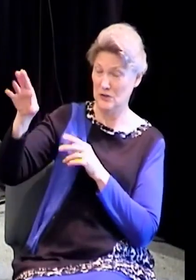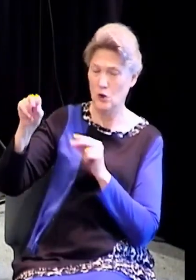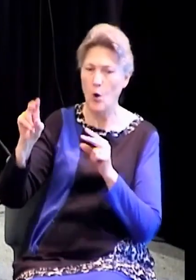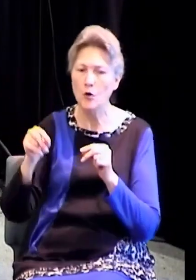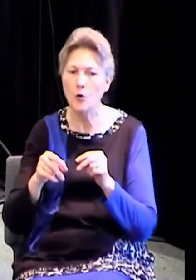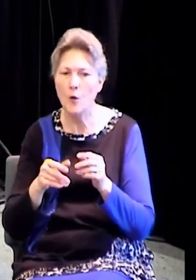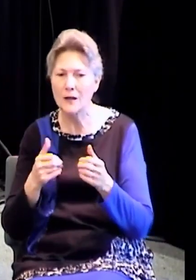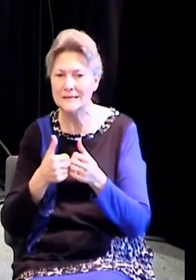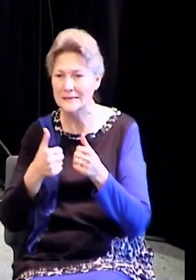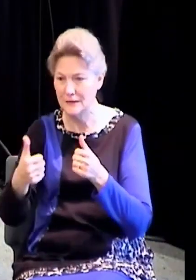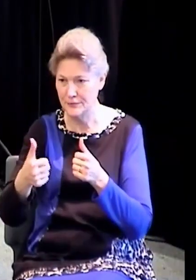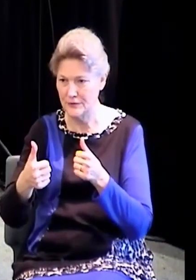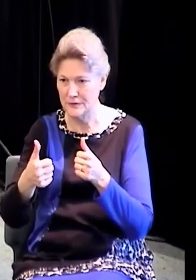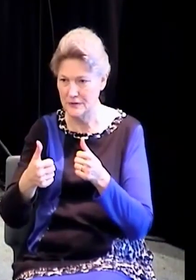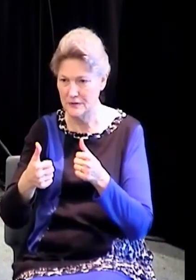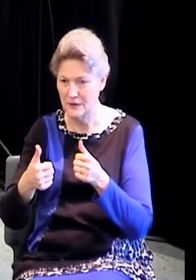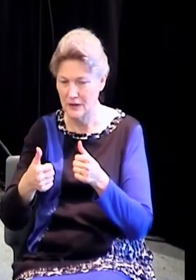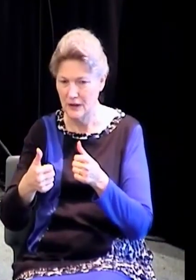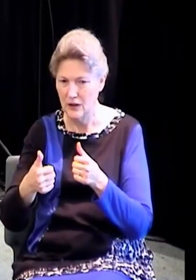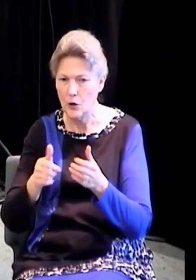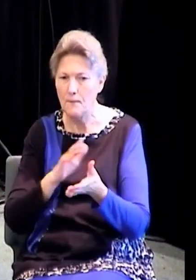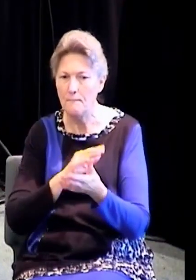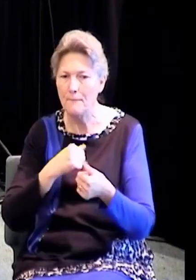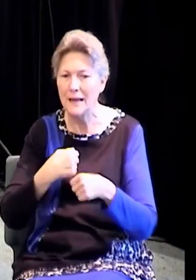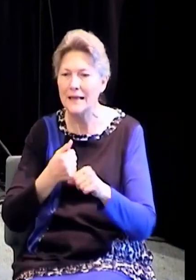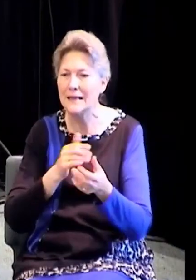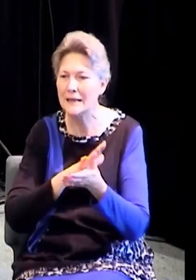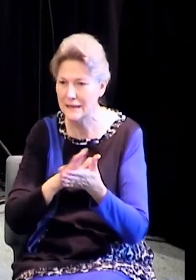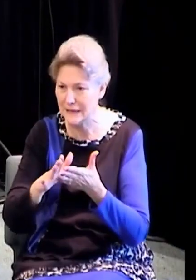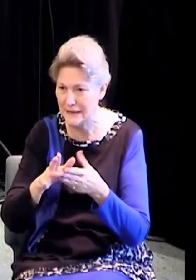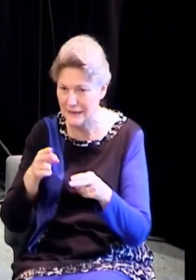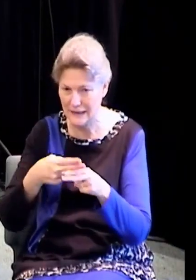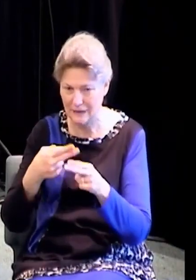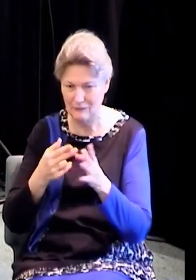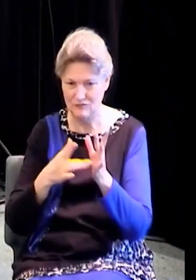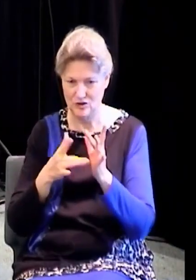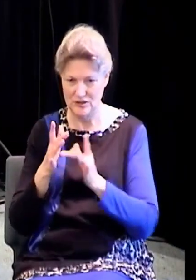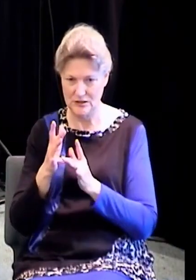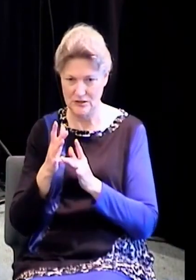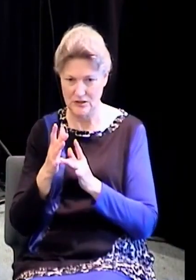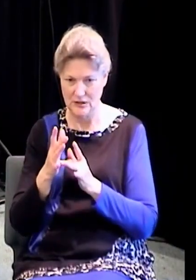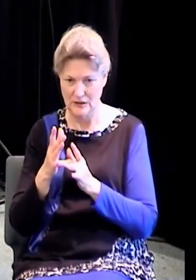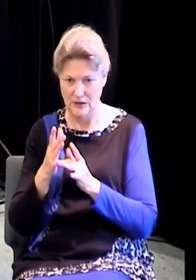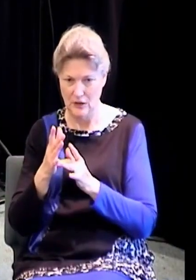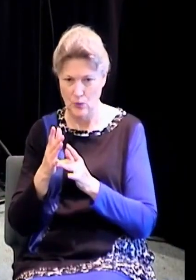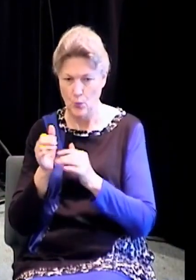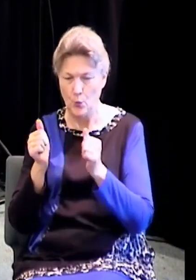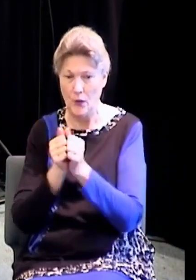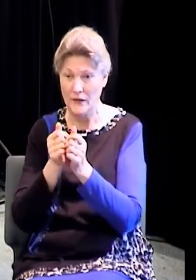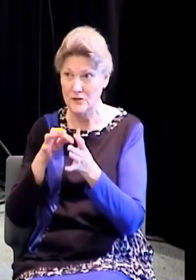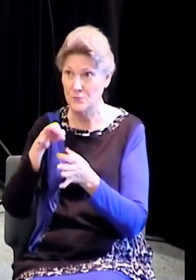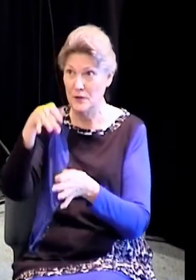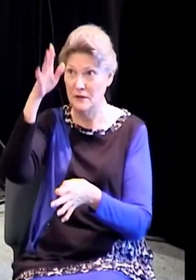justified in the name of the Lord Jesus and by the Spirit of our God. Why did He say that?